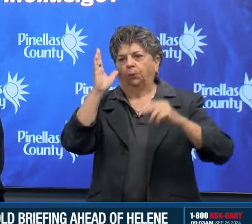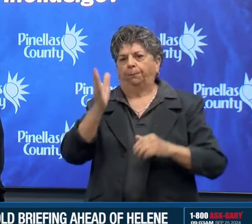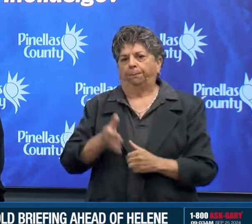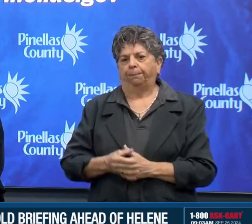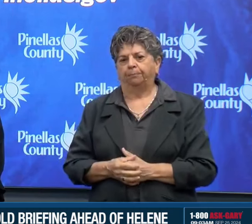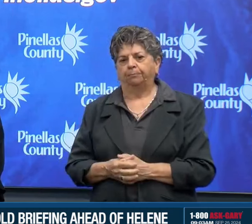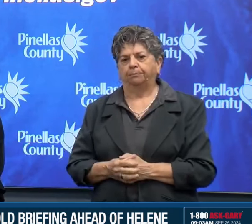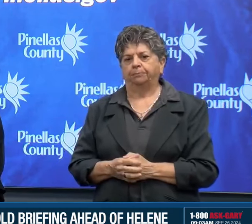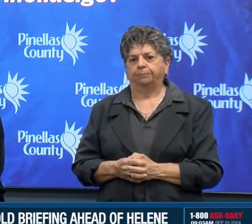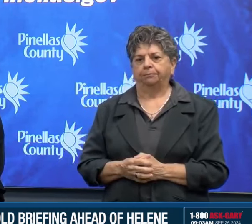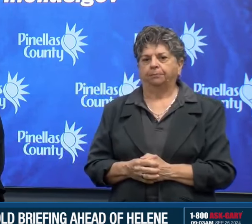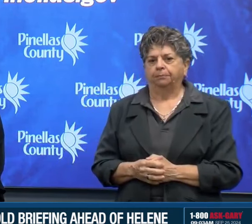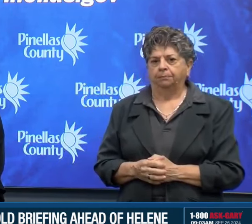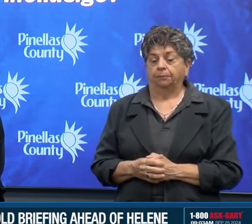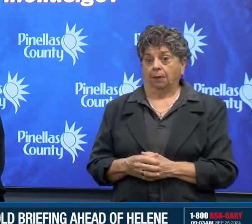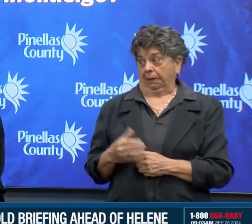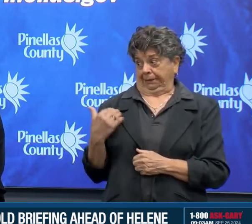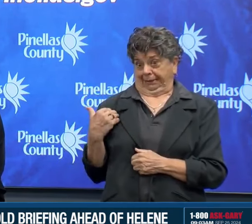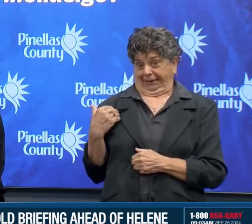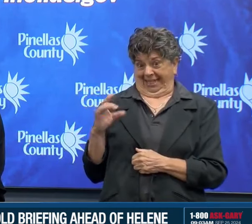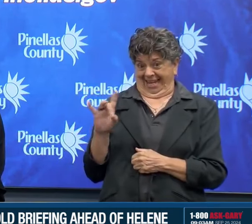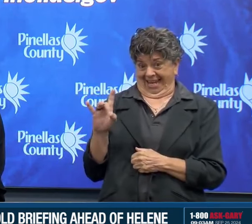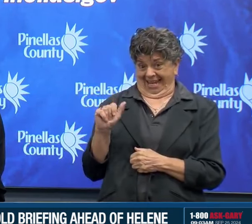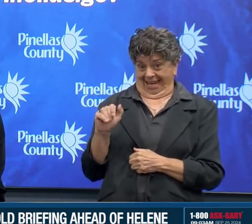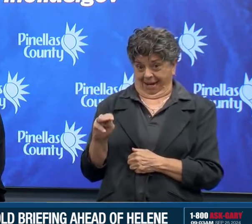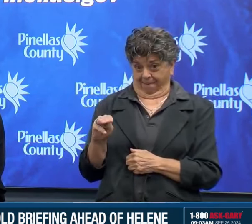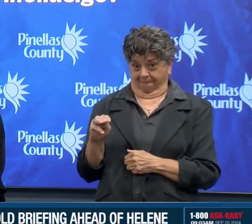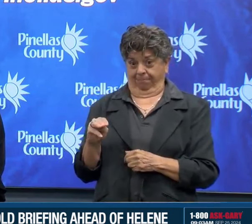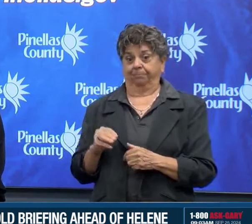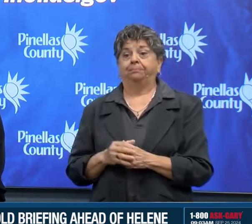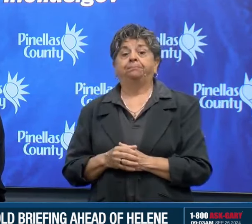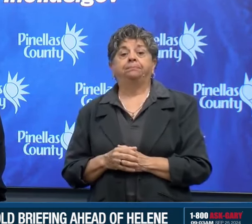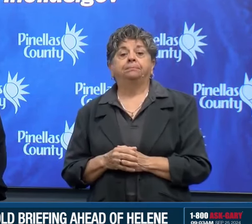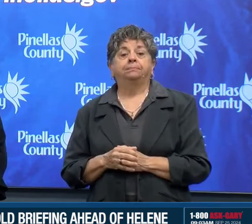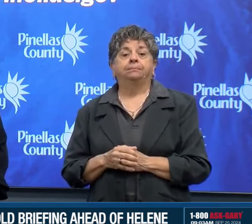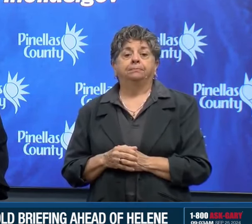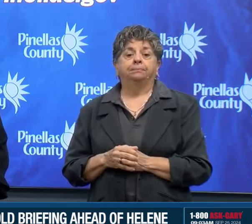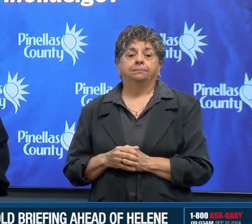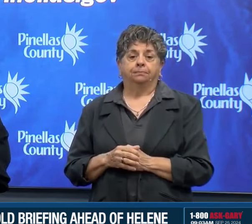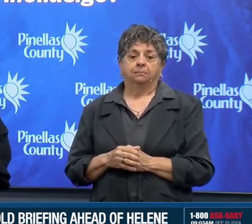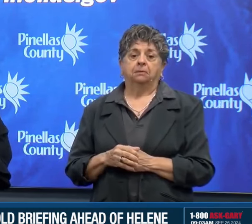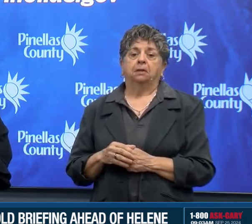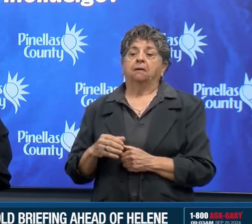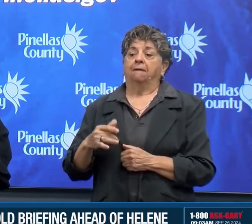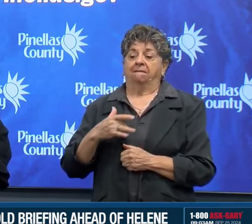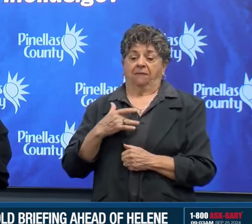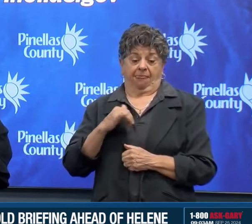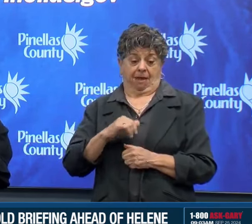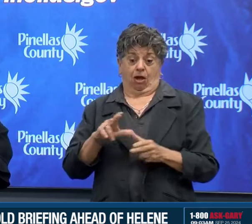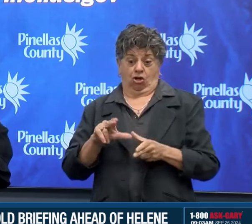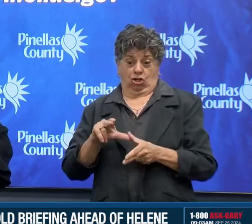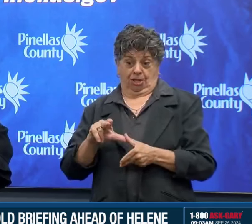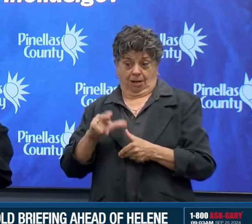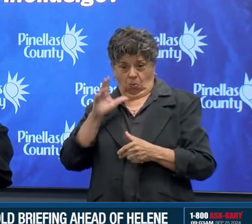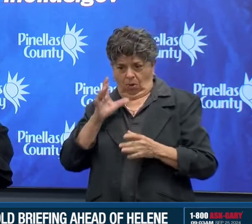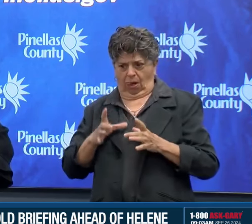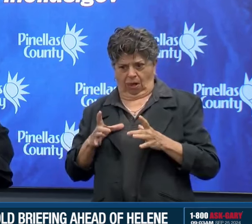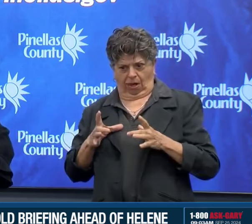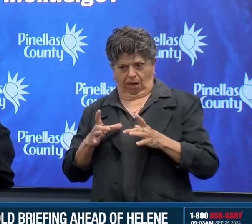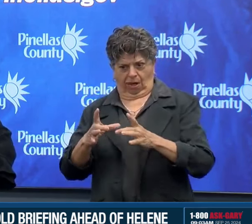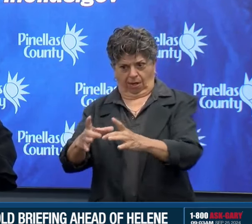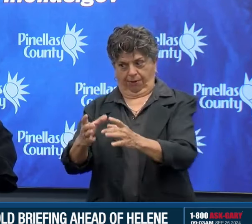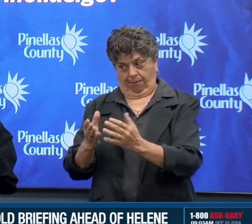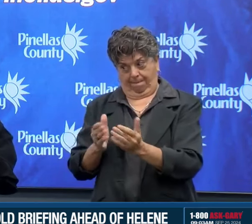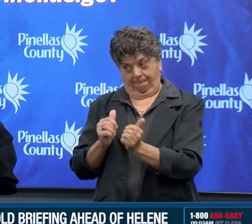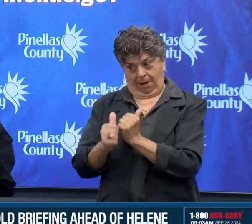we can expect here in Pinellas around 9 a.m. And exiting at 9 p.m. And I know that's a short period of time